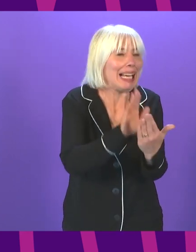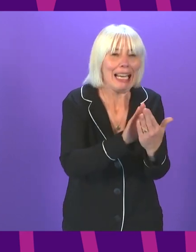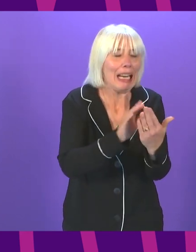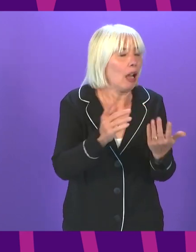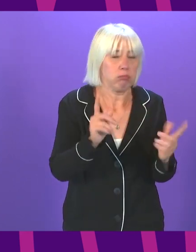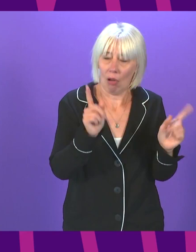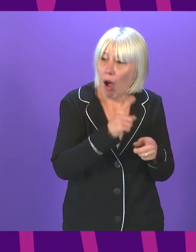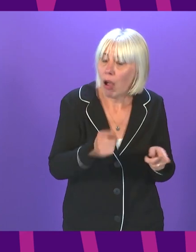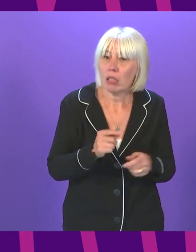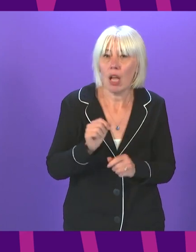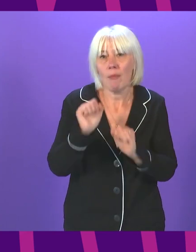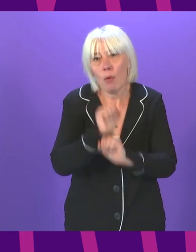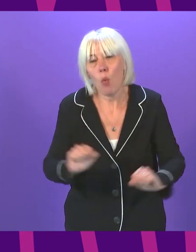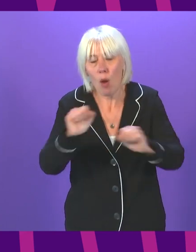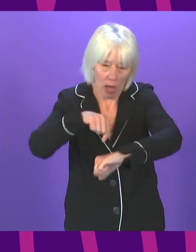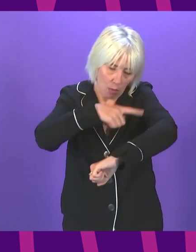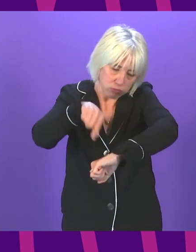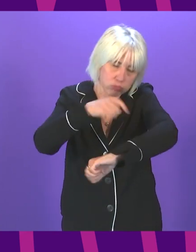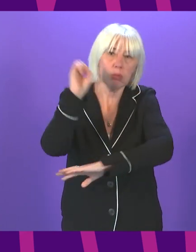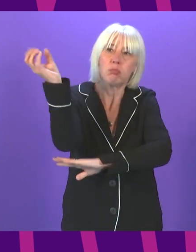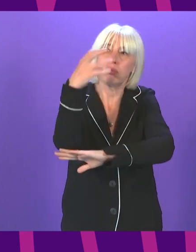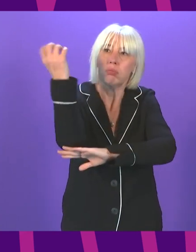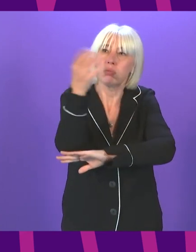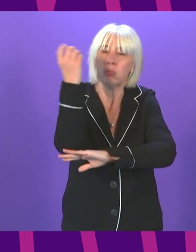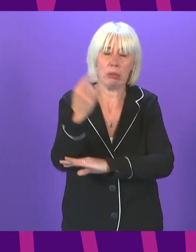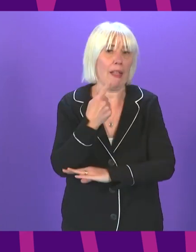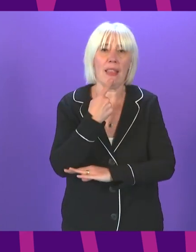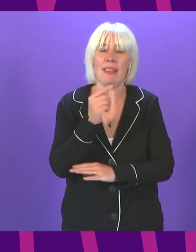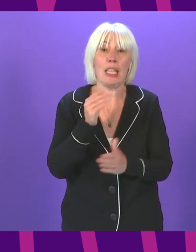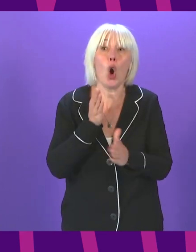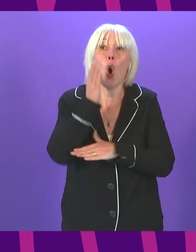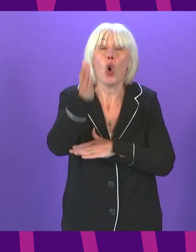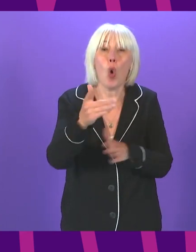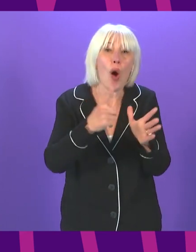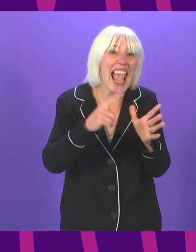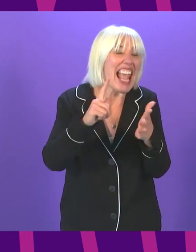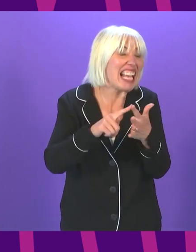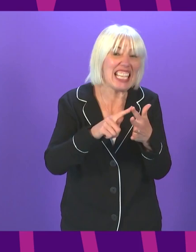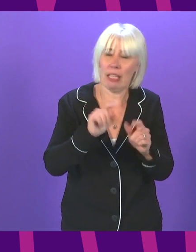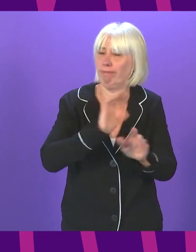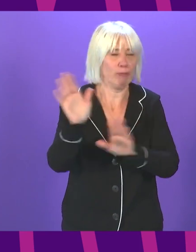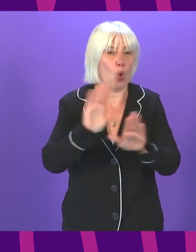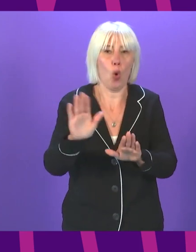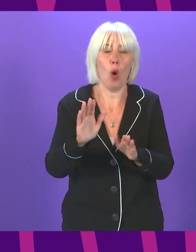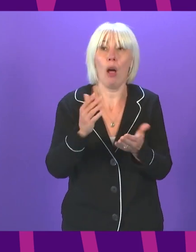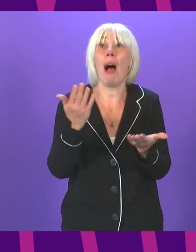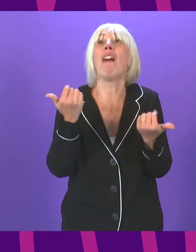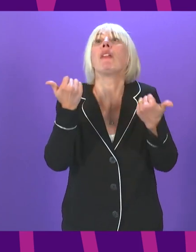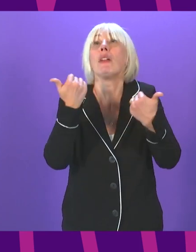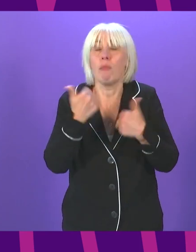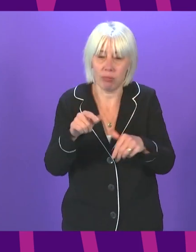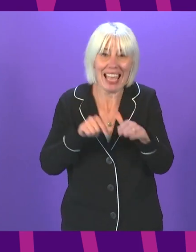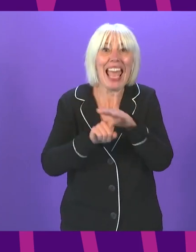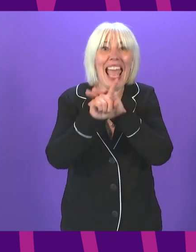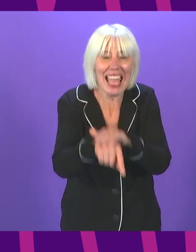an ambulance. And they're being told to stay away from A&E departments. And even if they get in, they're facing horrendously